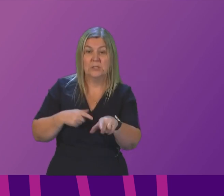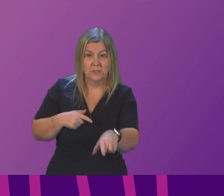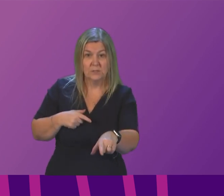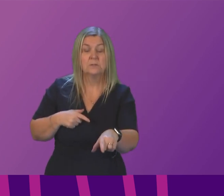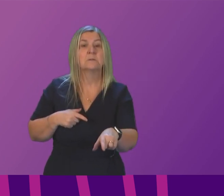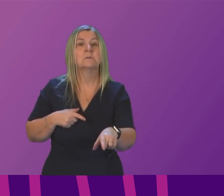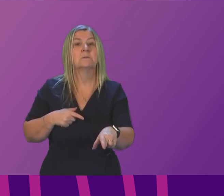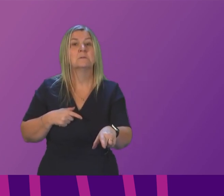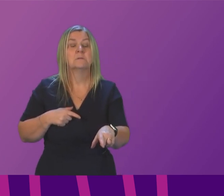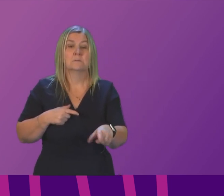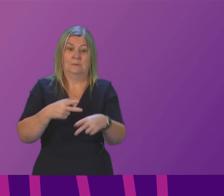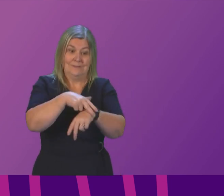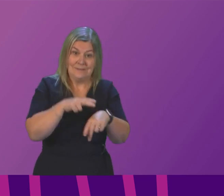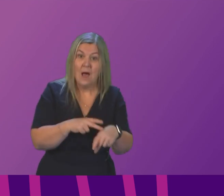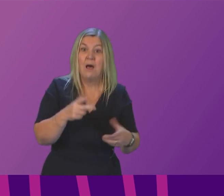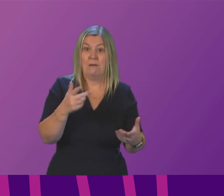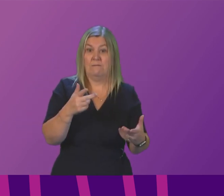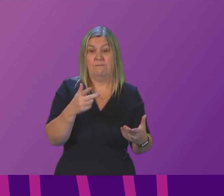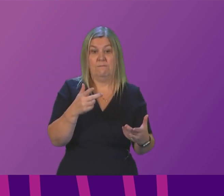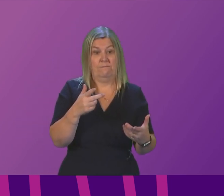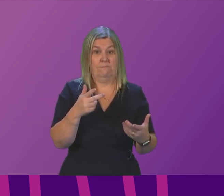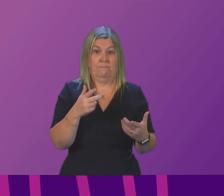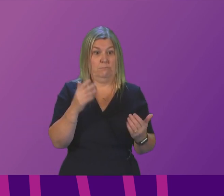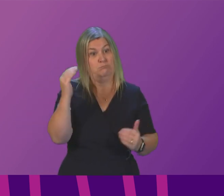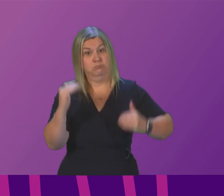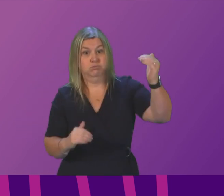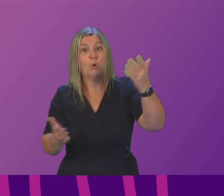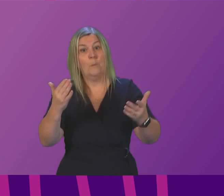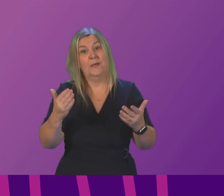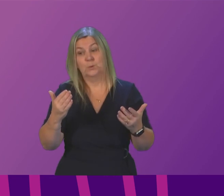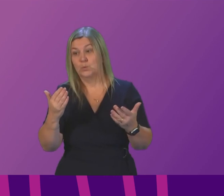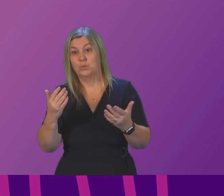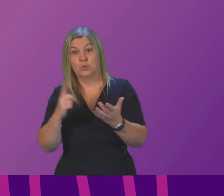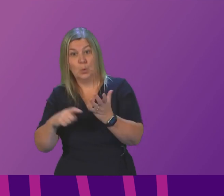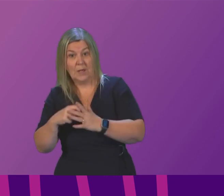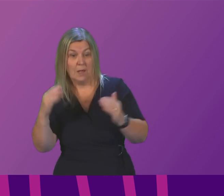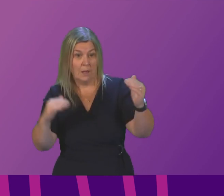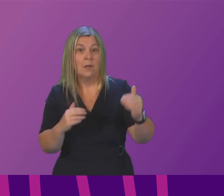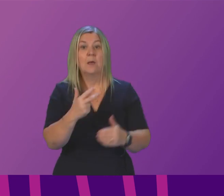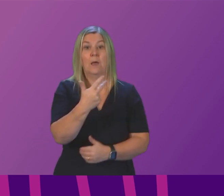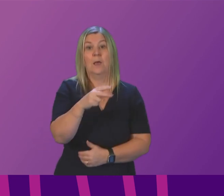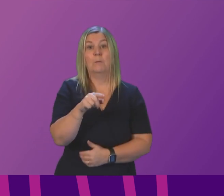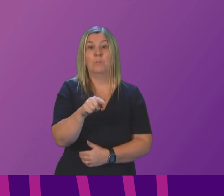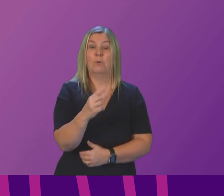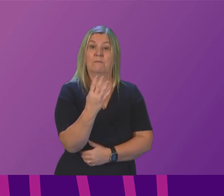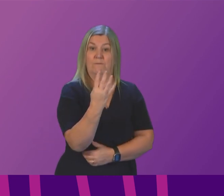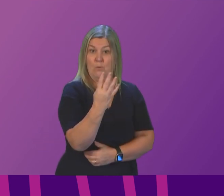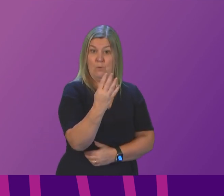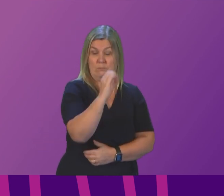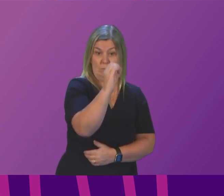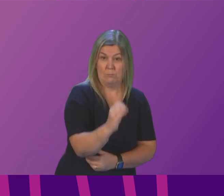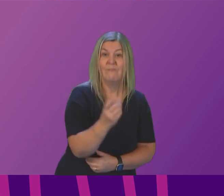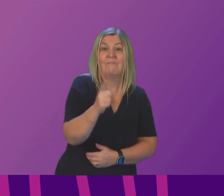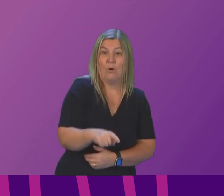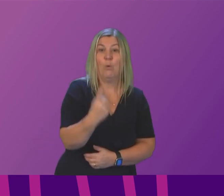head staffing ratio than other parts of the UK so in Scotland 8.4% qualified nurses and midwives per 1,000